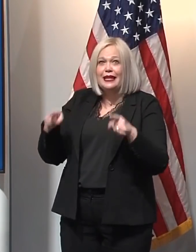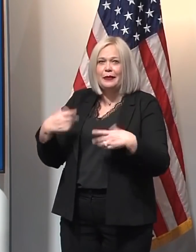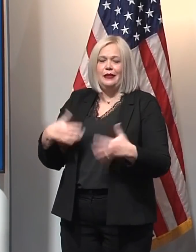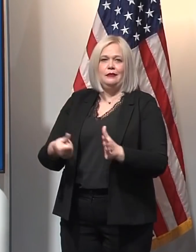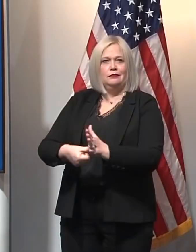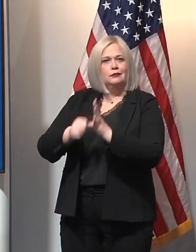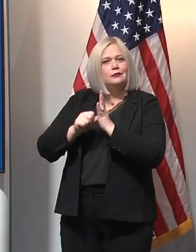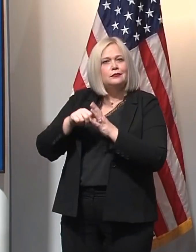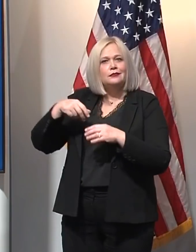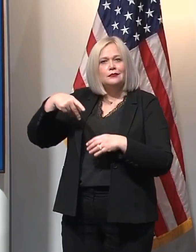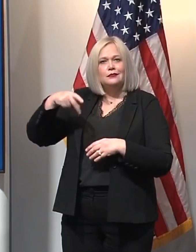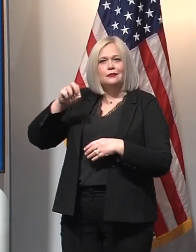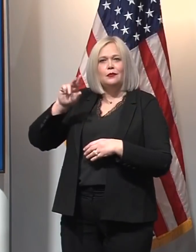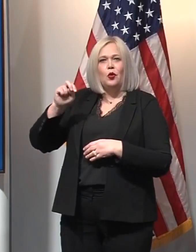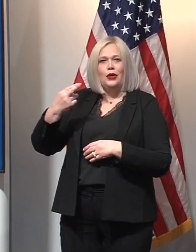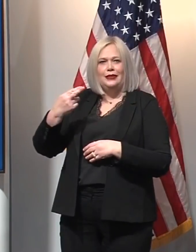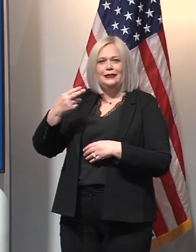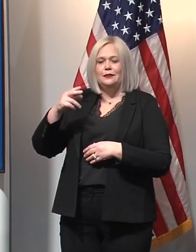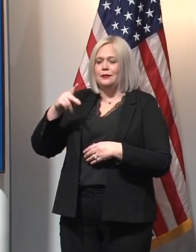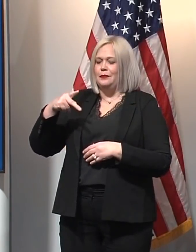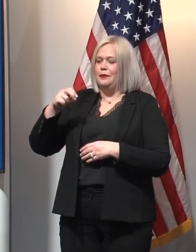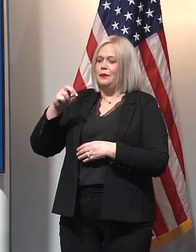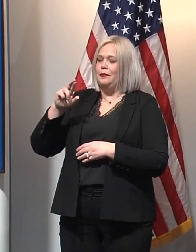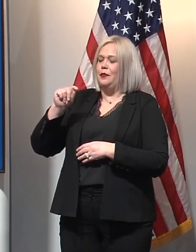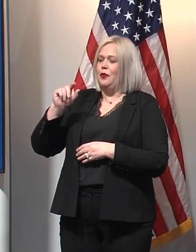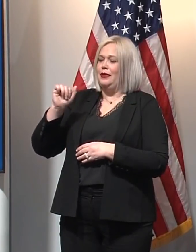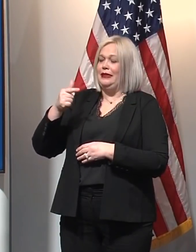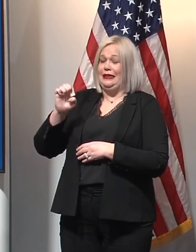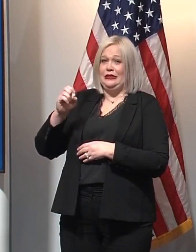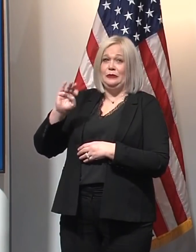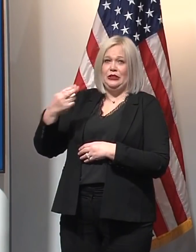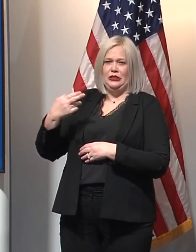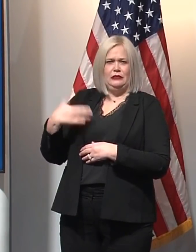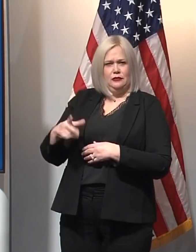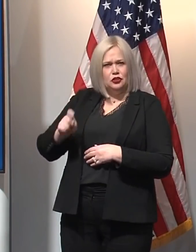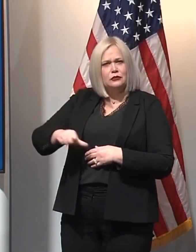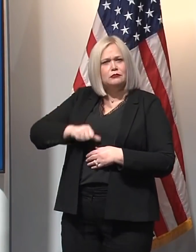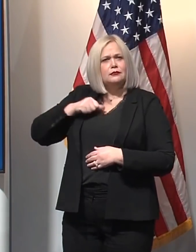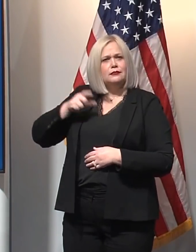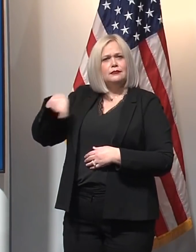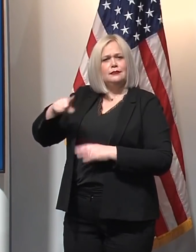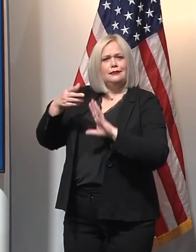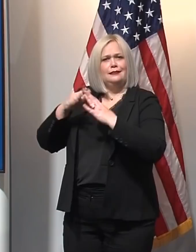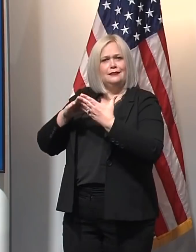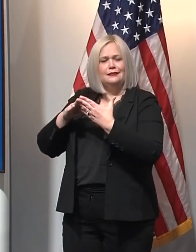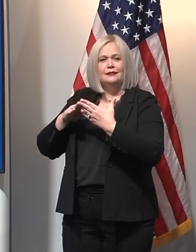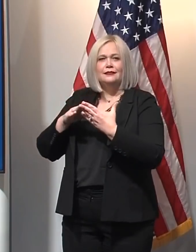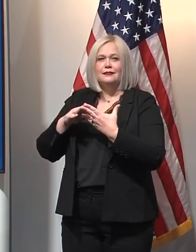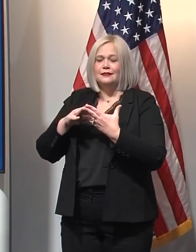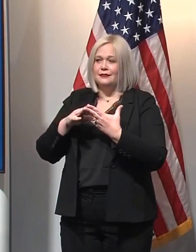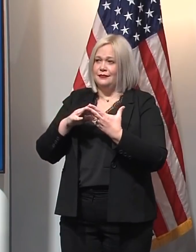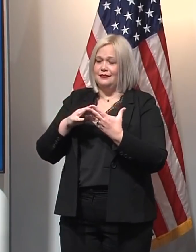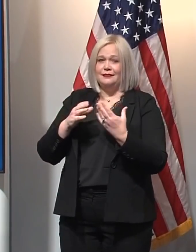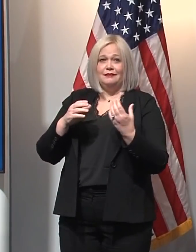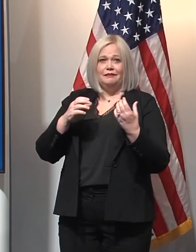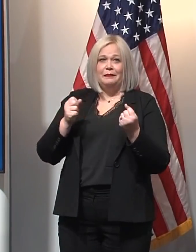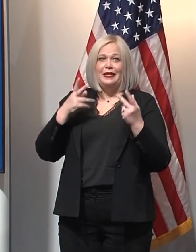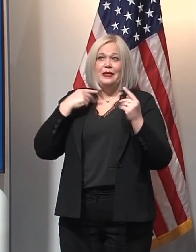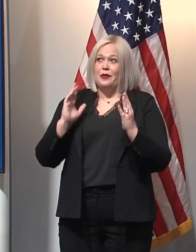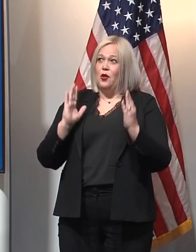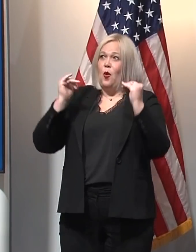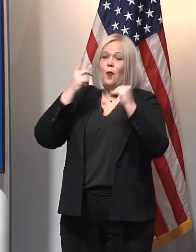in Portage, Michigan. I mean, it's a reason for all Michiganers to be proud. We are the epicenter of hope in many regards.